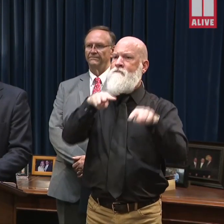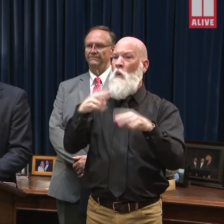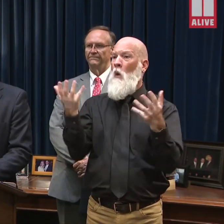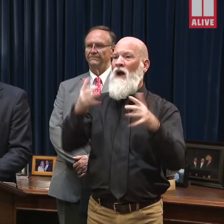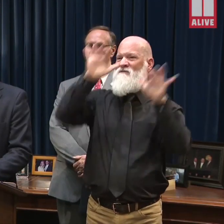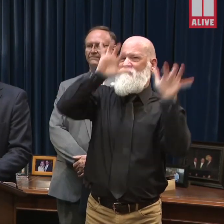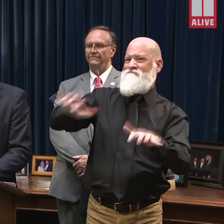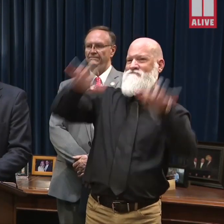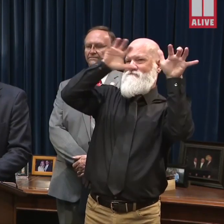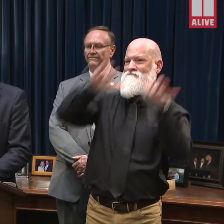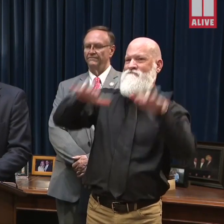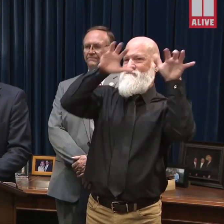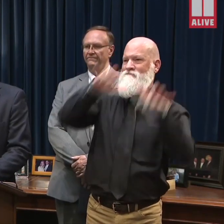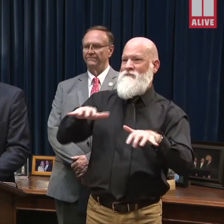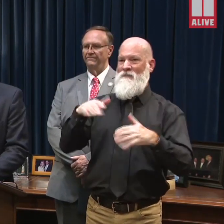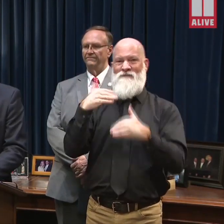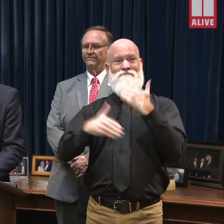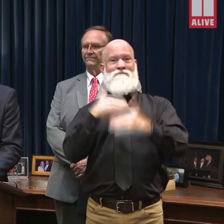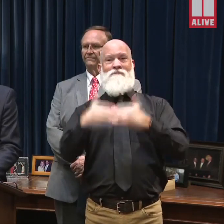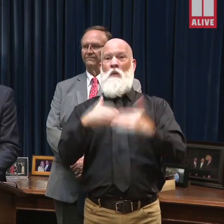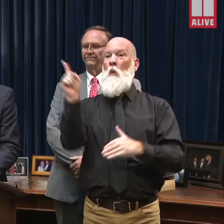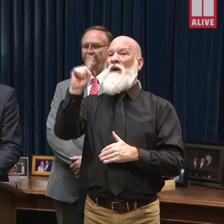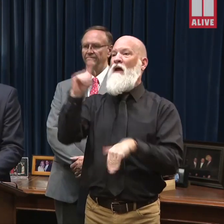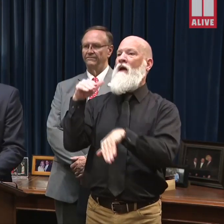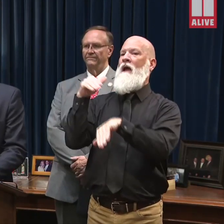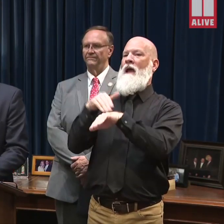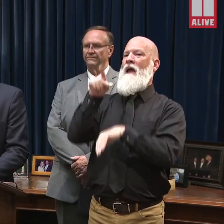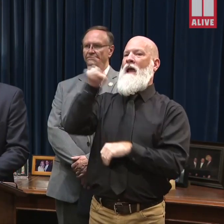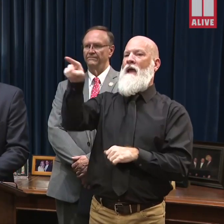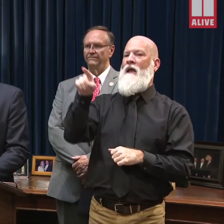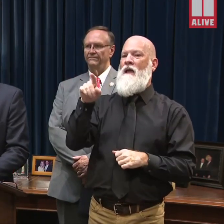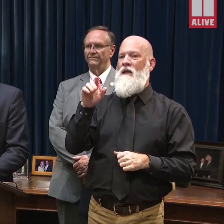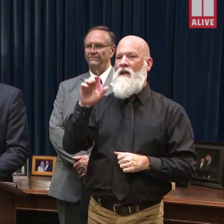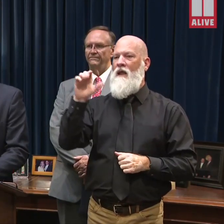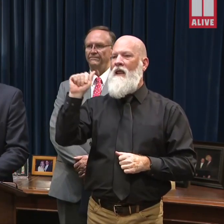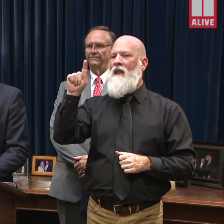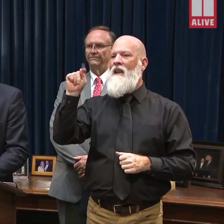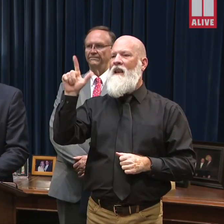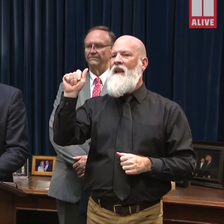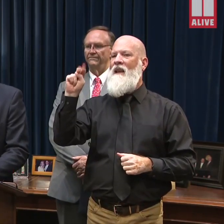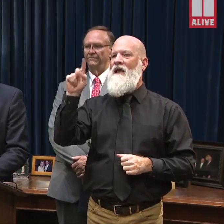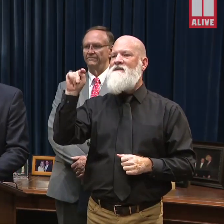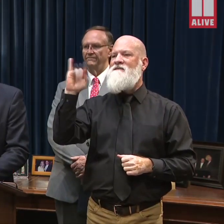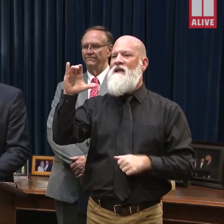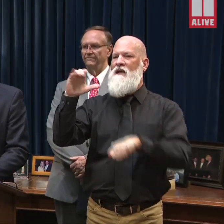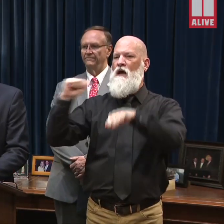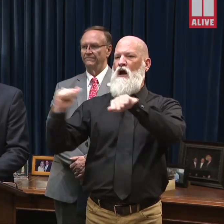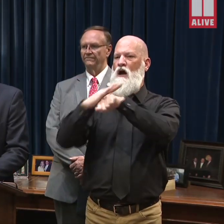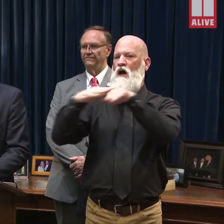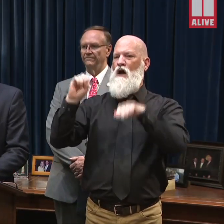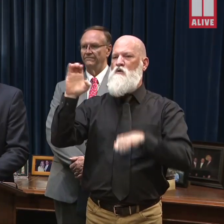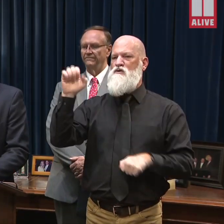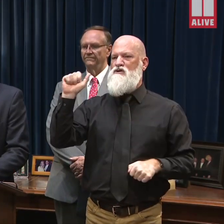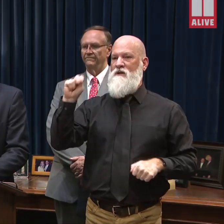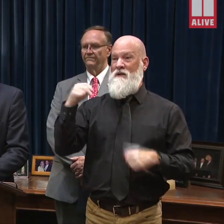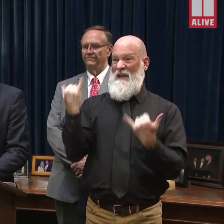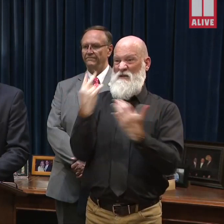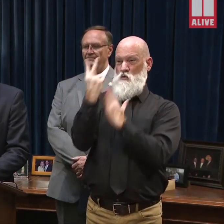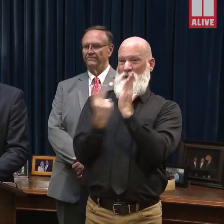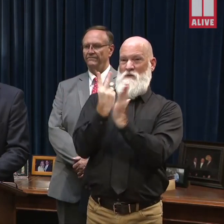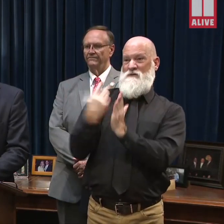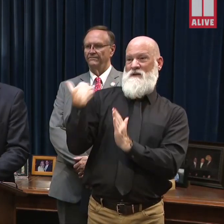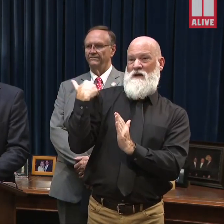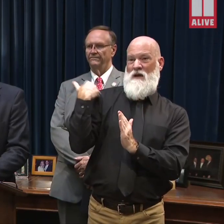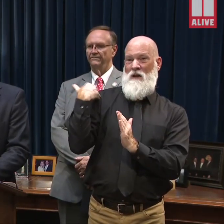2 p.m. today, Tropical Storm Dorian was upgraded to a Category 1 hurricane. Currently projections are